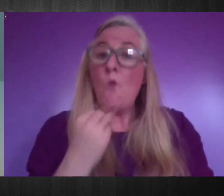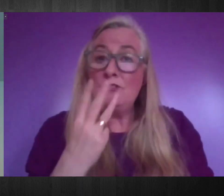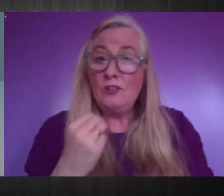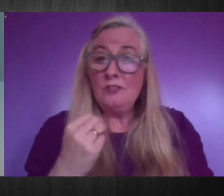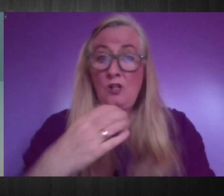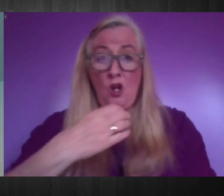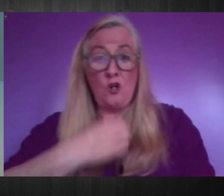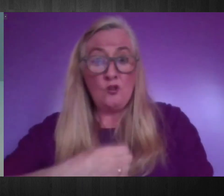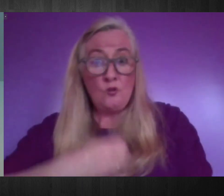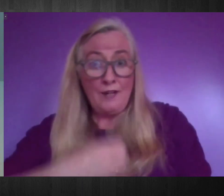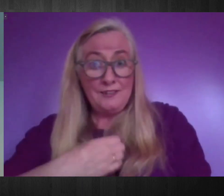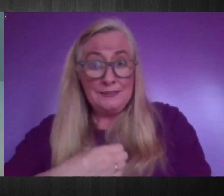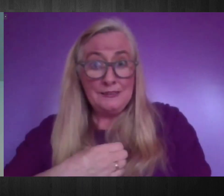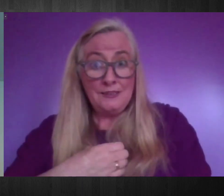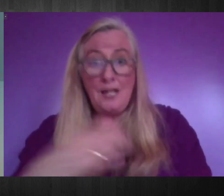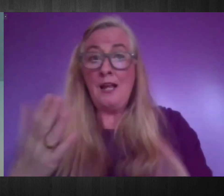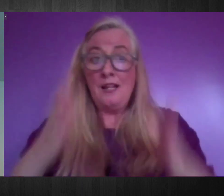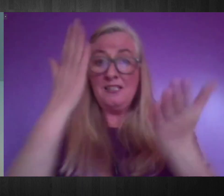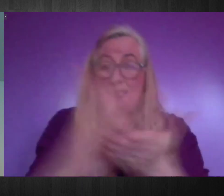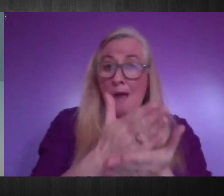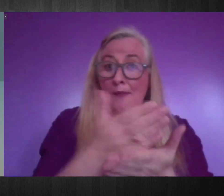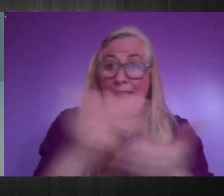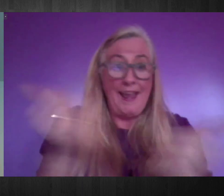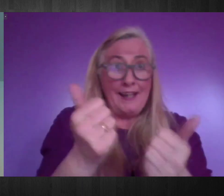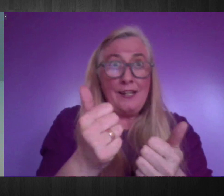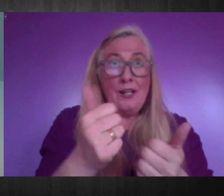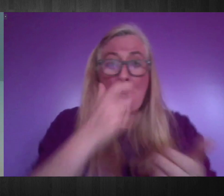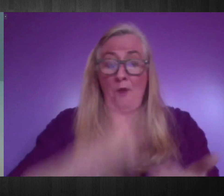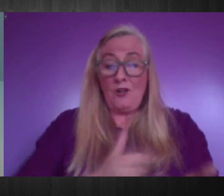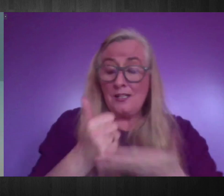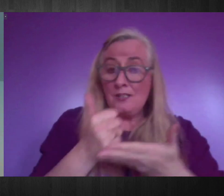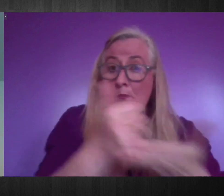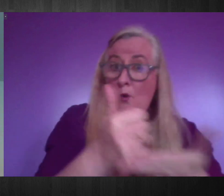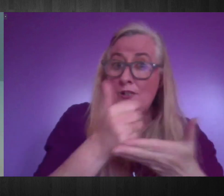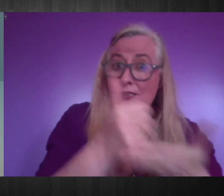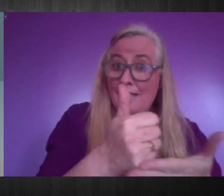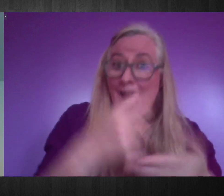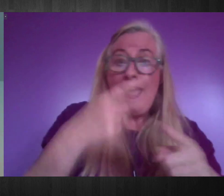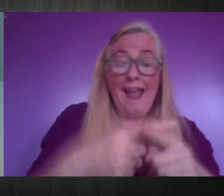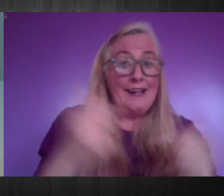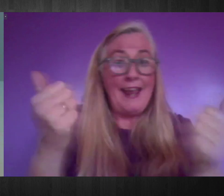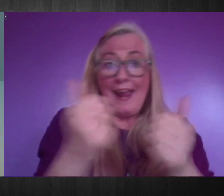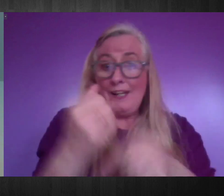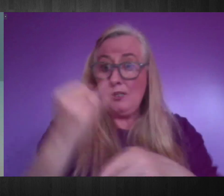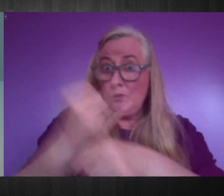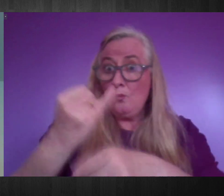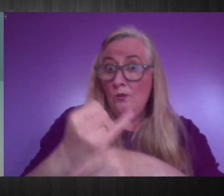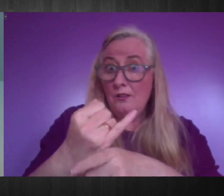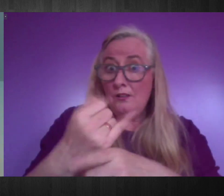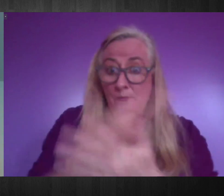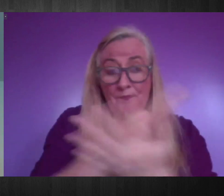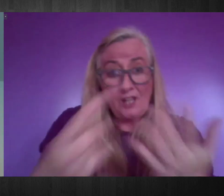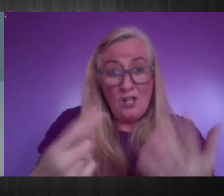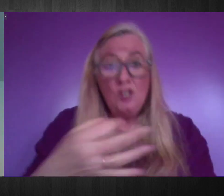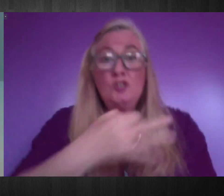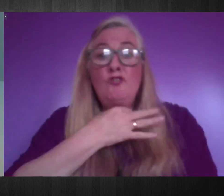Disruptions to supports such as personal assistance services and the suspension of critical day services and schooling. Risk of